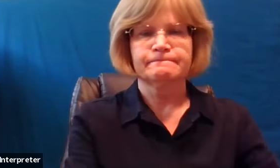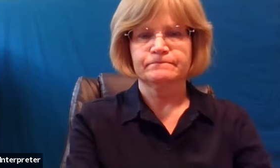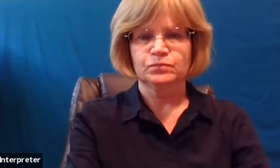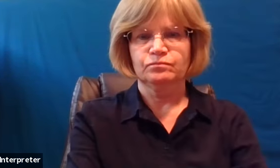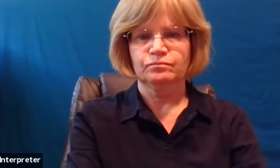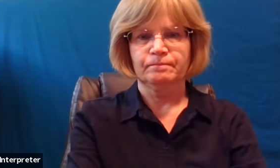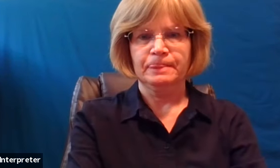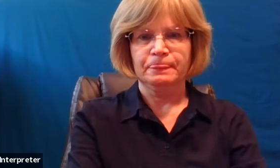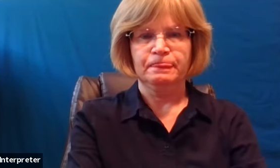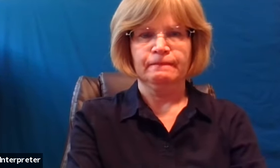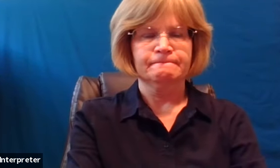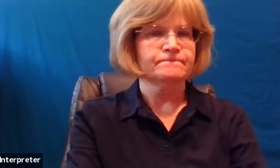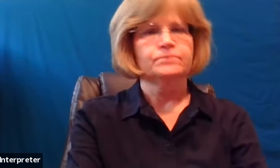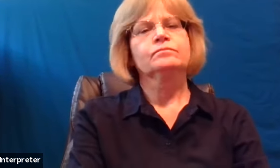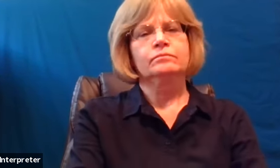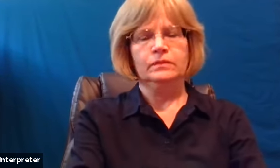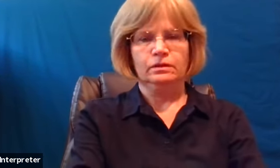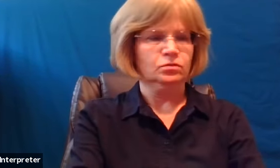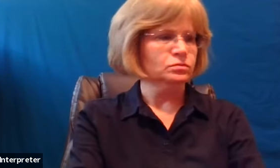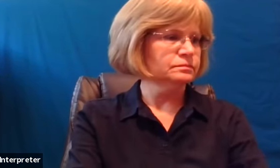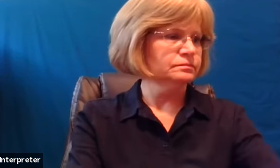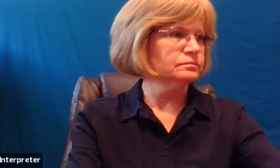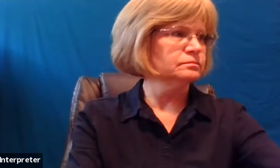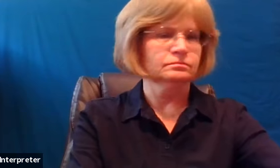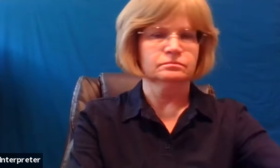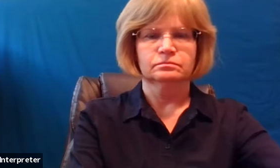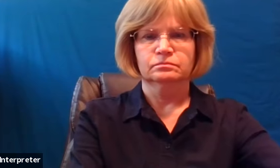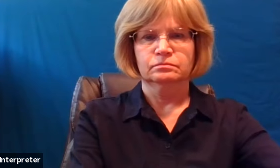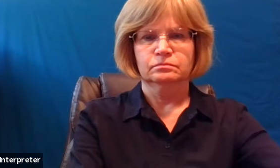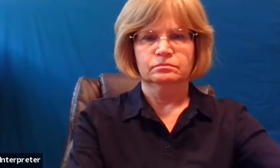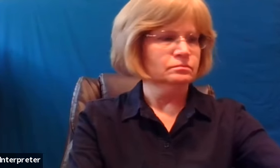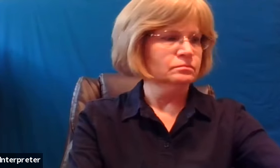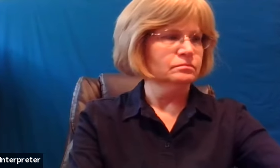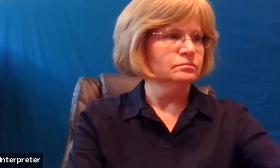when his fellow slaves saw what had happened they were greatly distressed and they